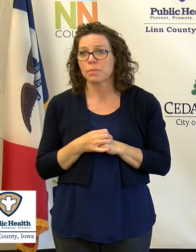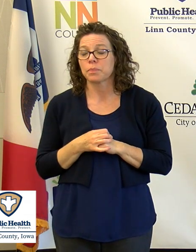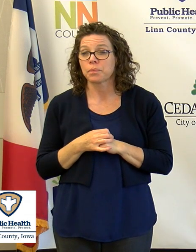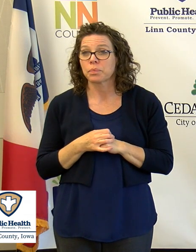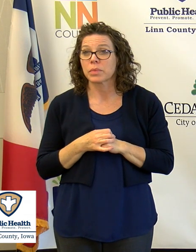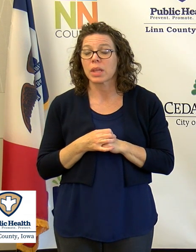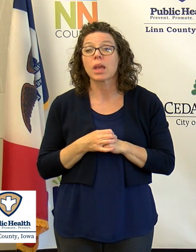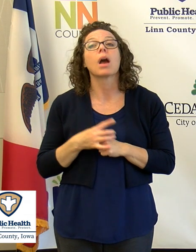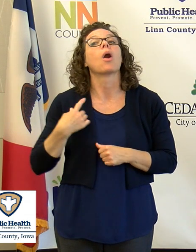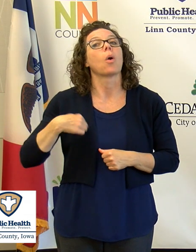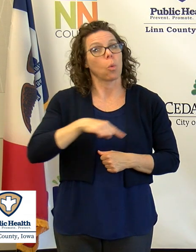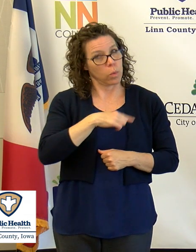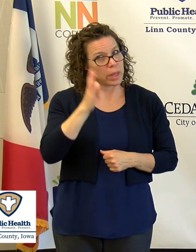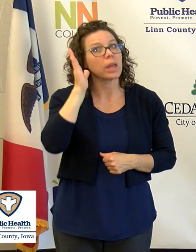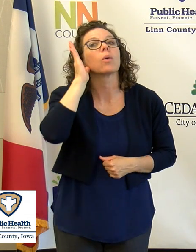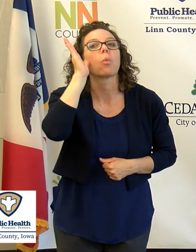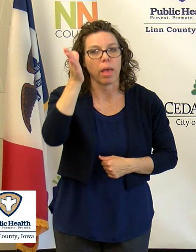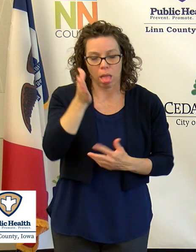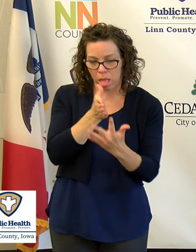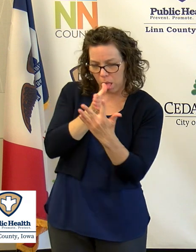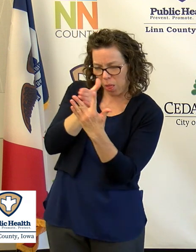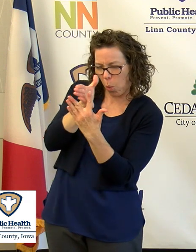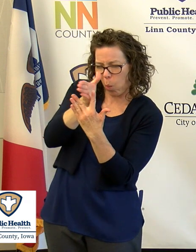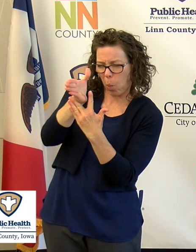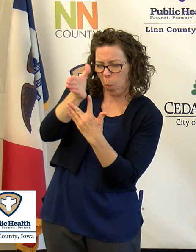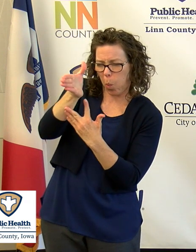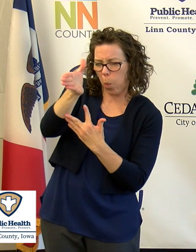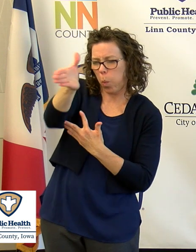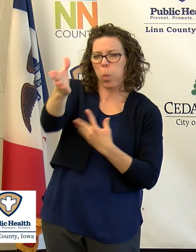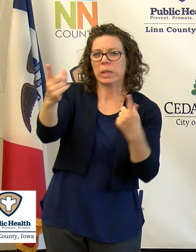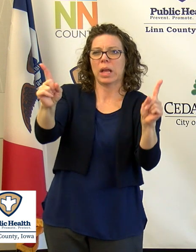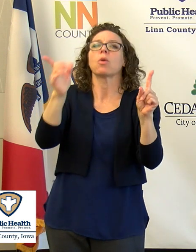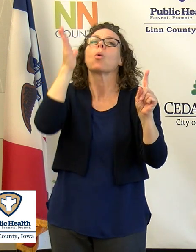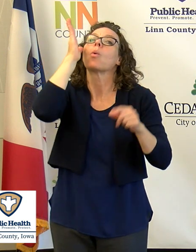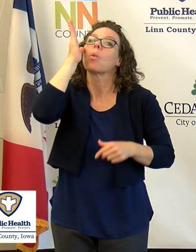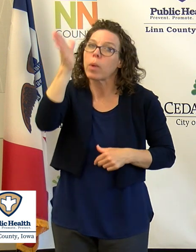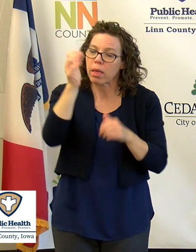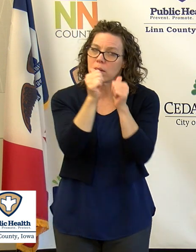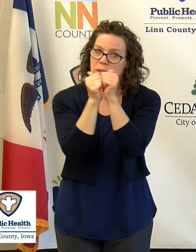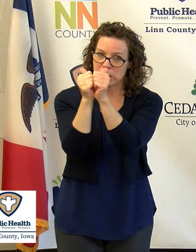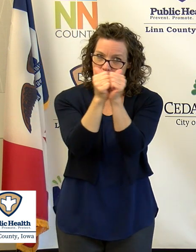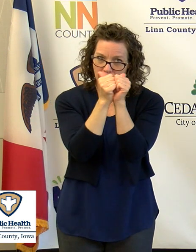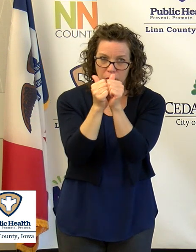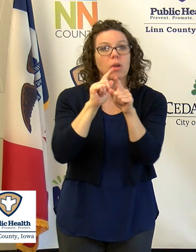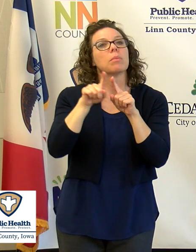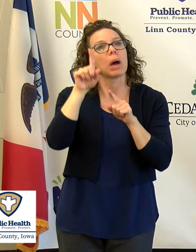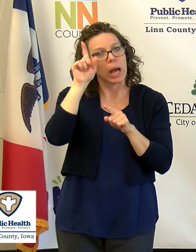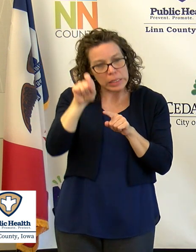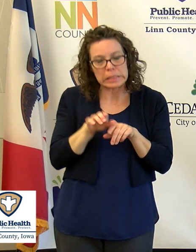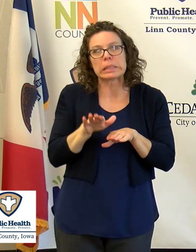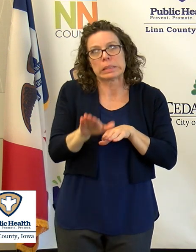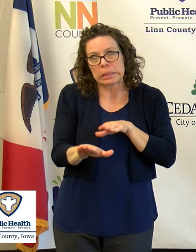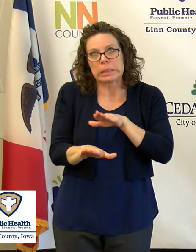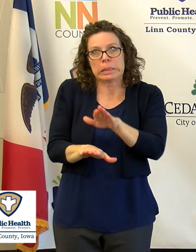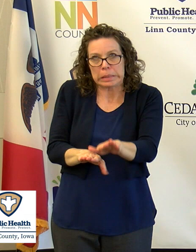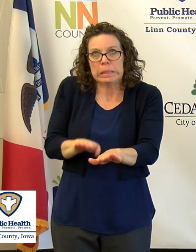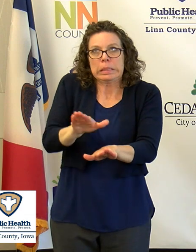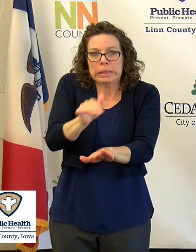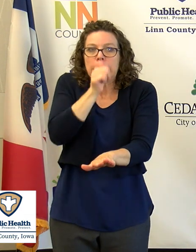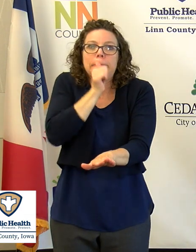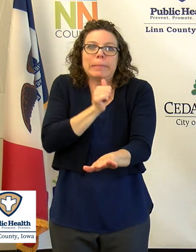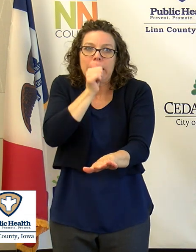We will make it to the end of this marathon together. One step at a time. Thank you.